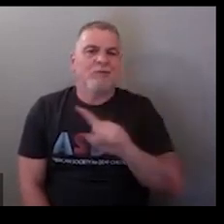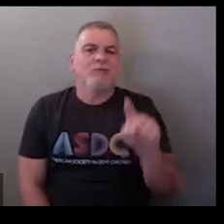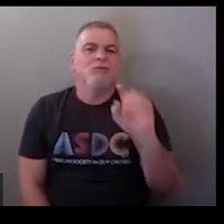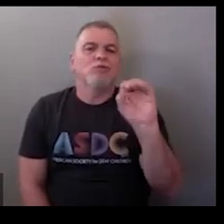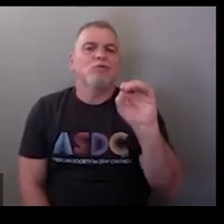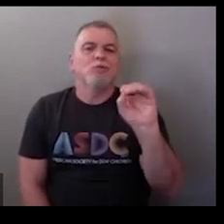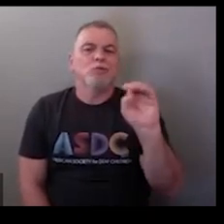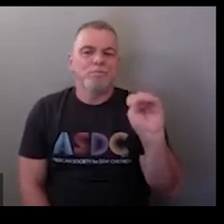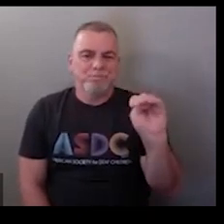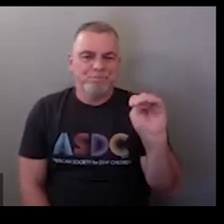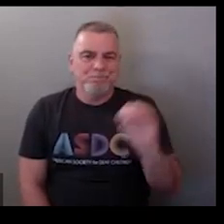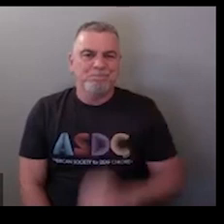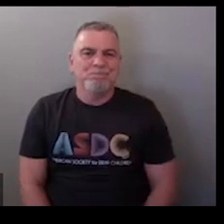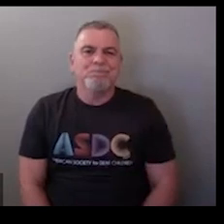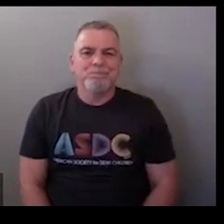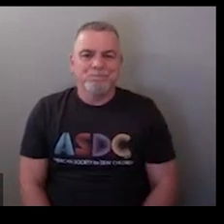zoom